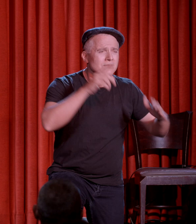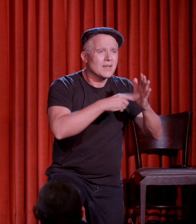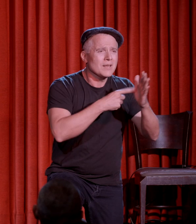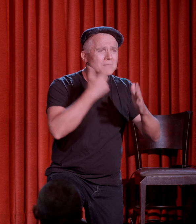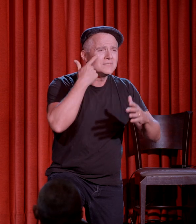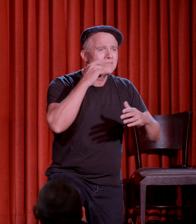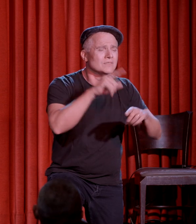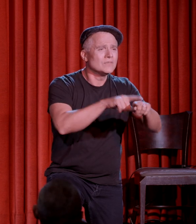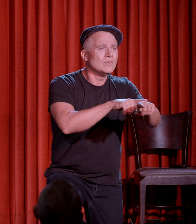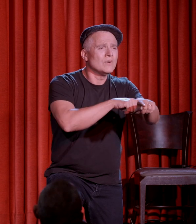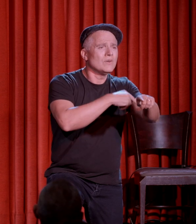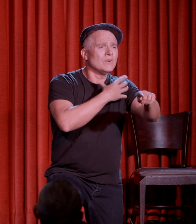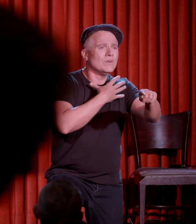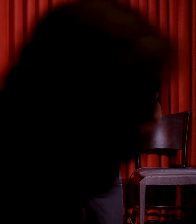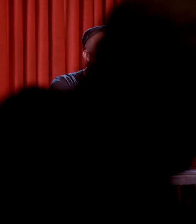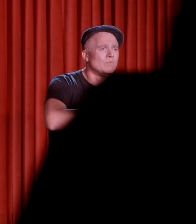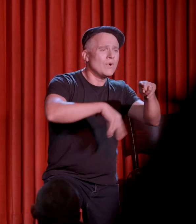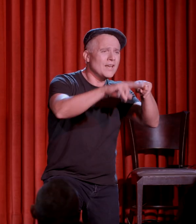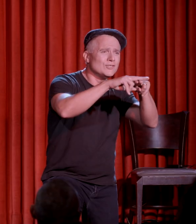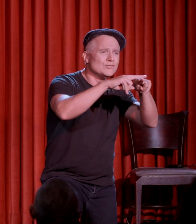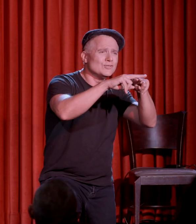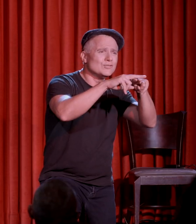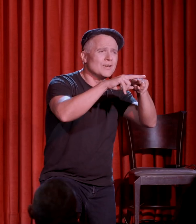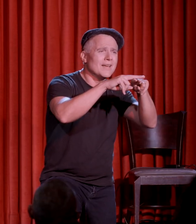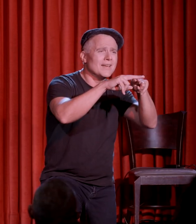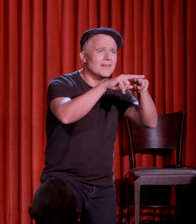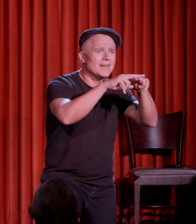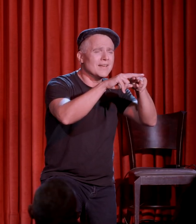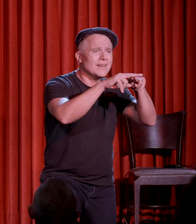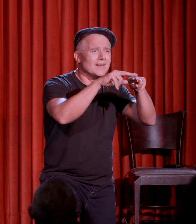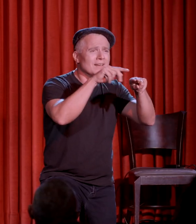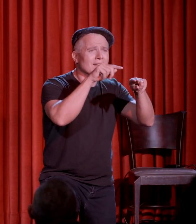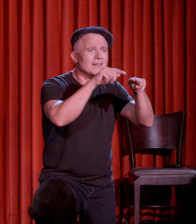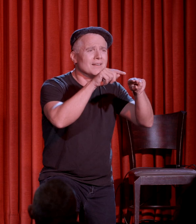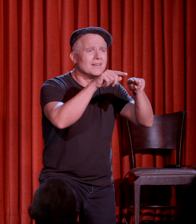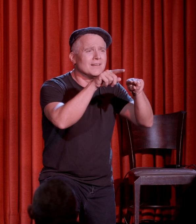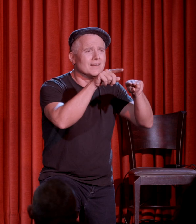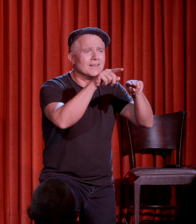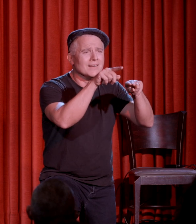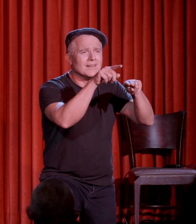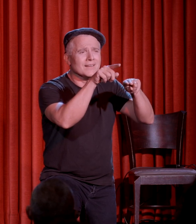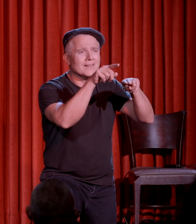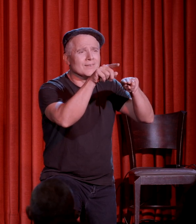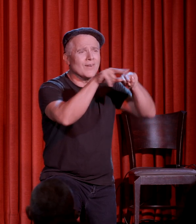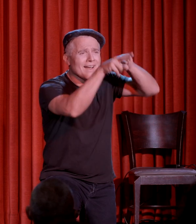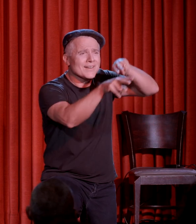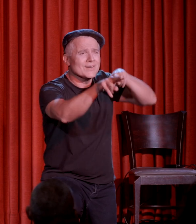at night you look like a long white train, whiting your